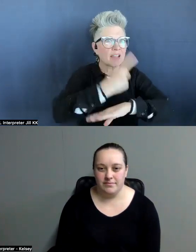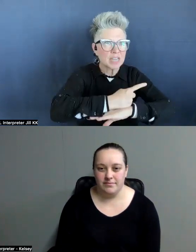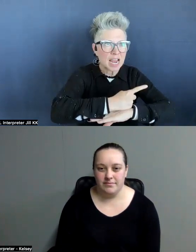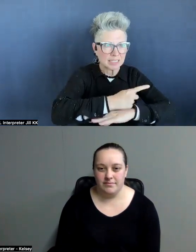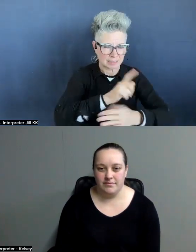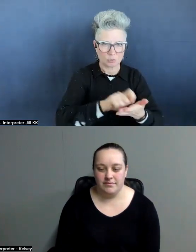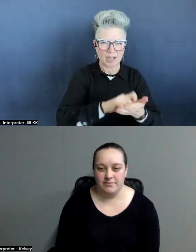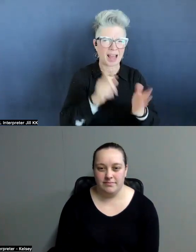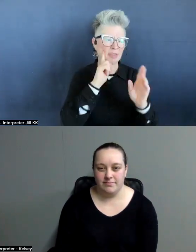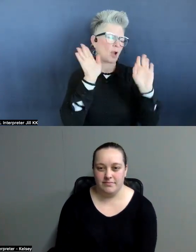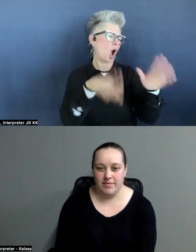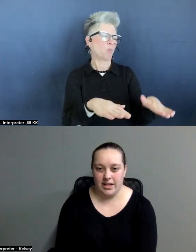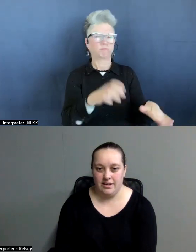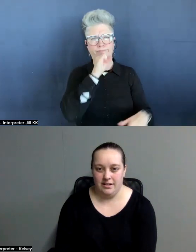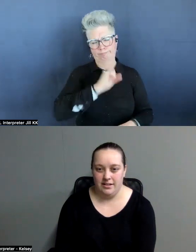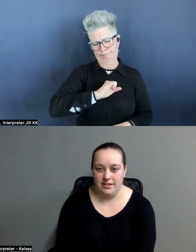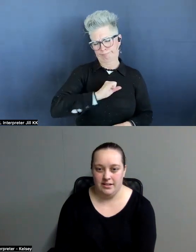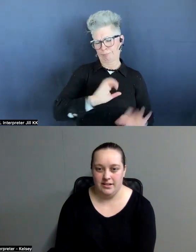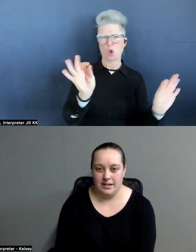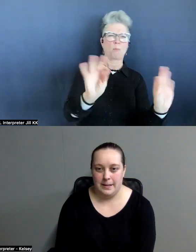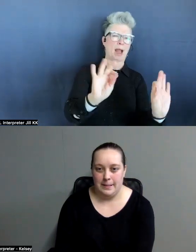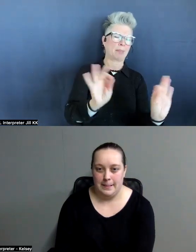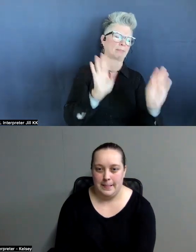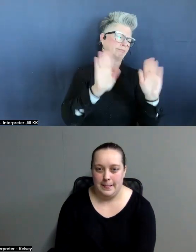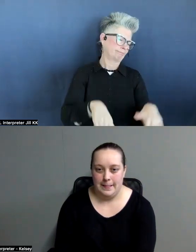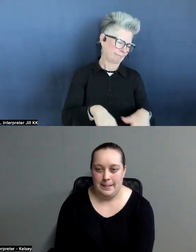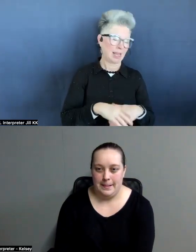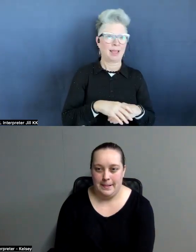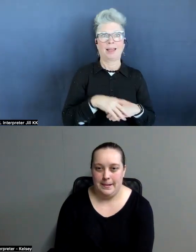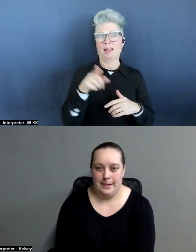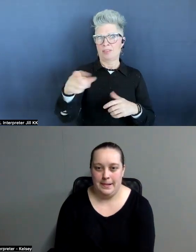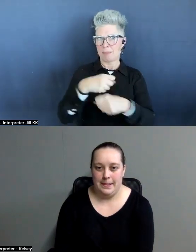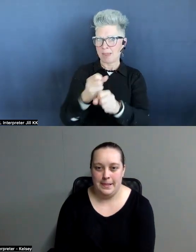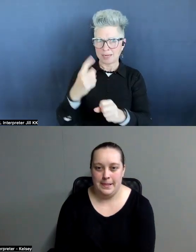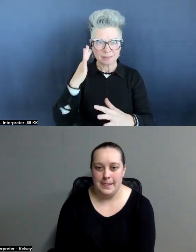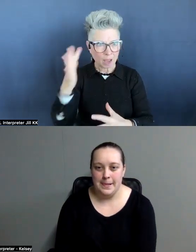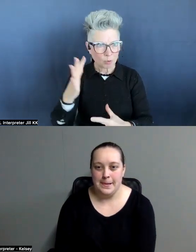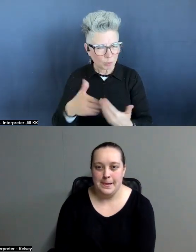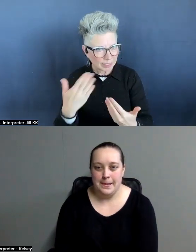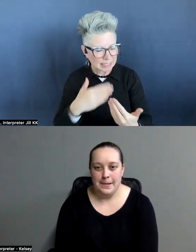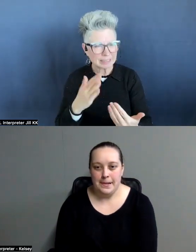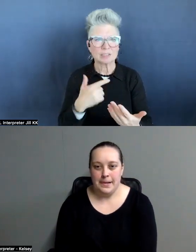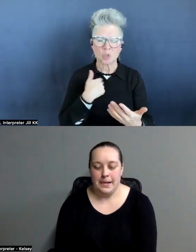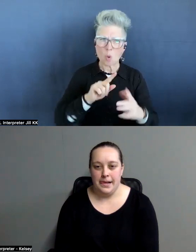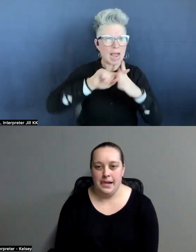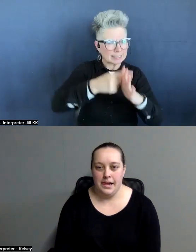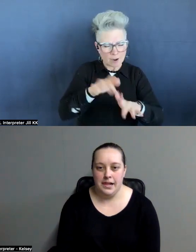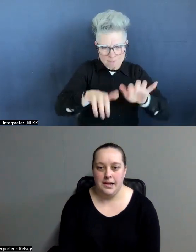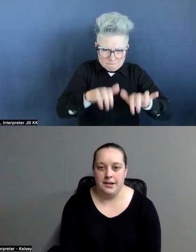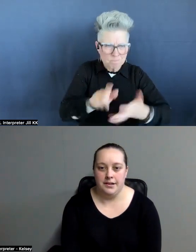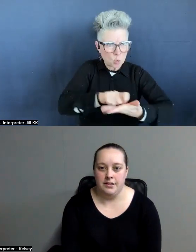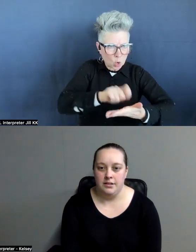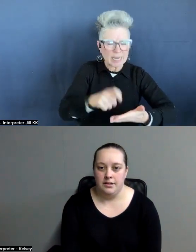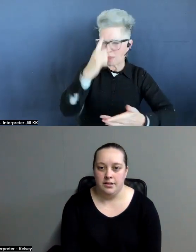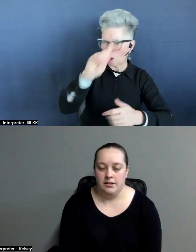I'm thinking, well, it's going to be a of cake, right? They made it sound so easy. And, um, I start getting to work and I thought, well, the first thing I'll do is just take that